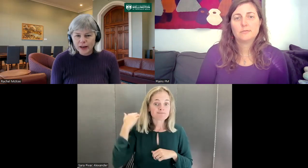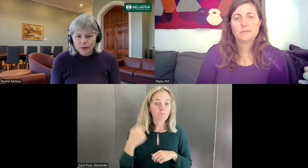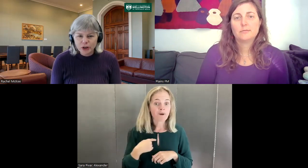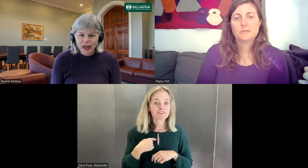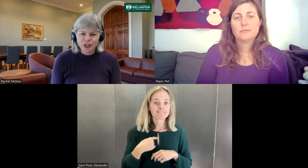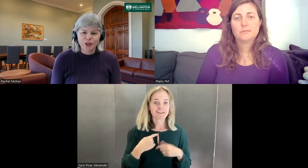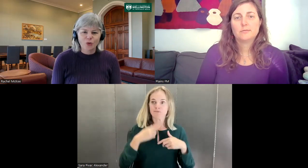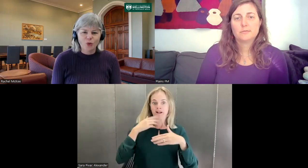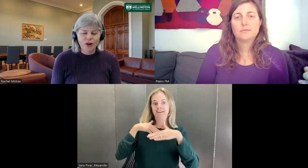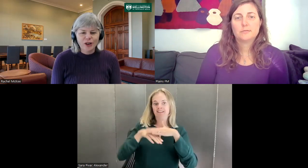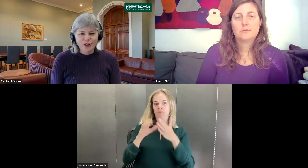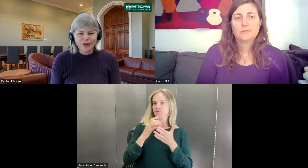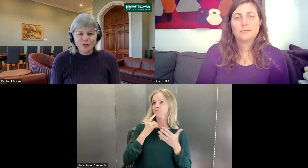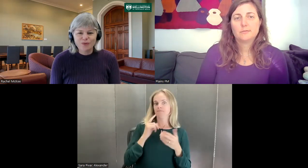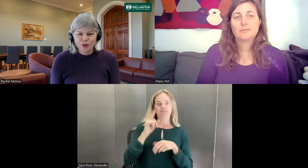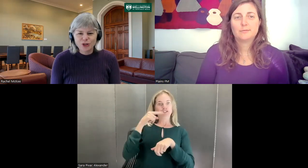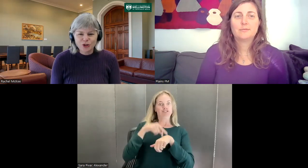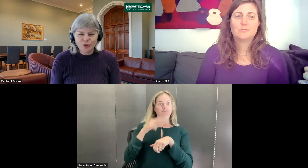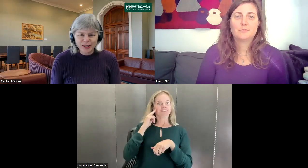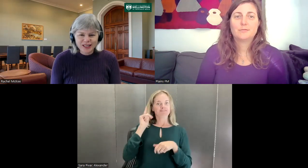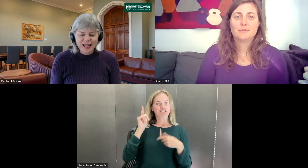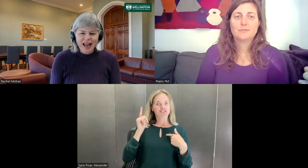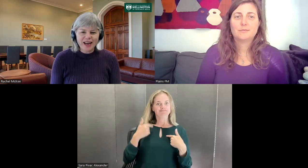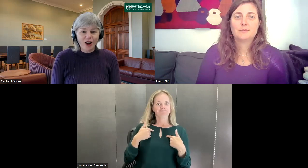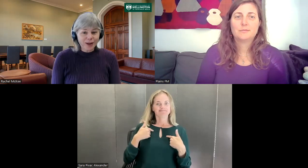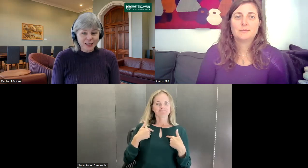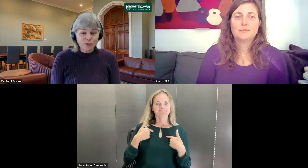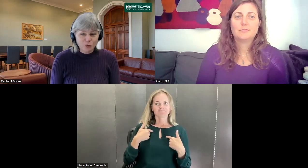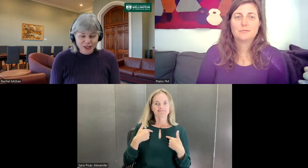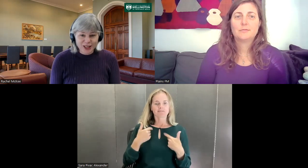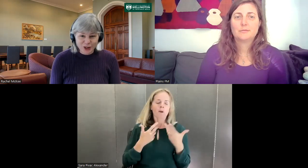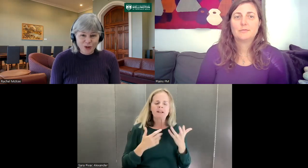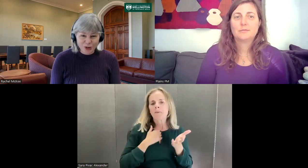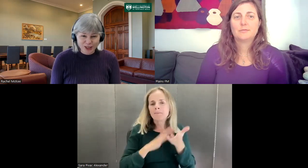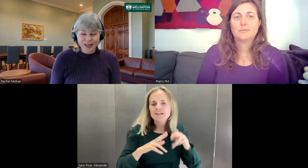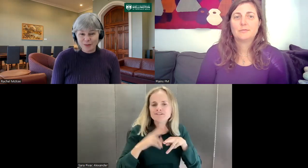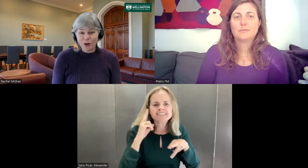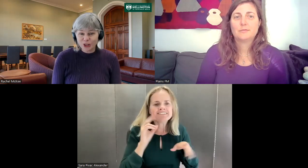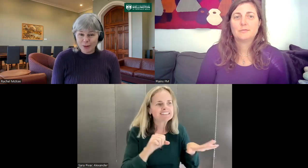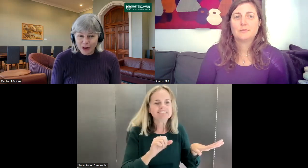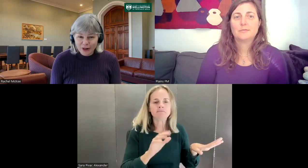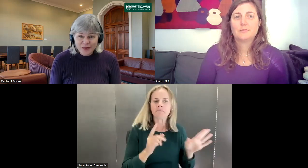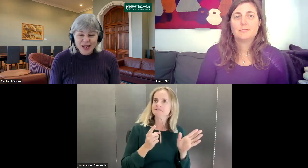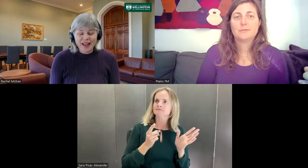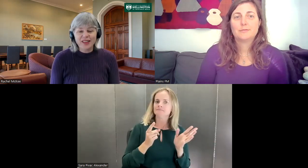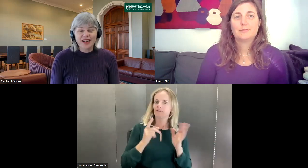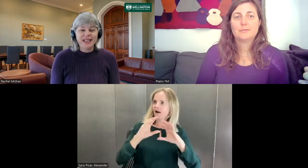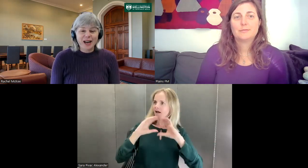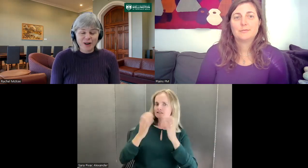communication or use interpreters. And I myself was in the course a long time ago, and then I